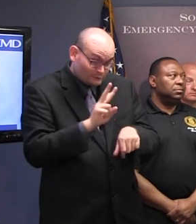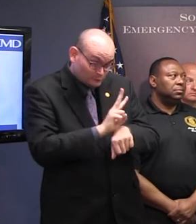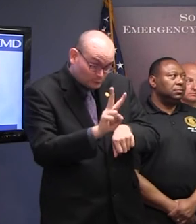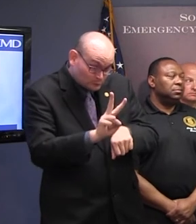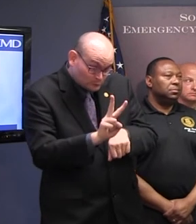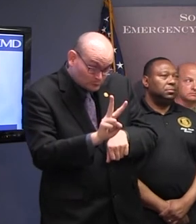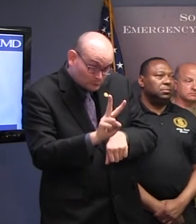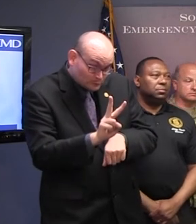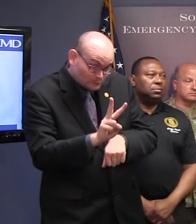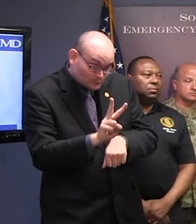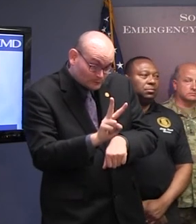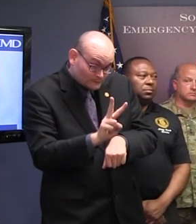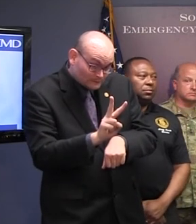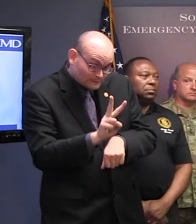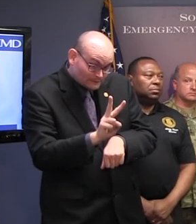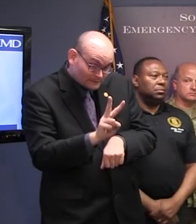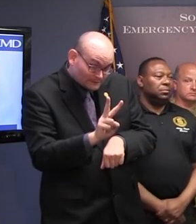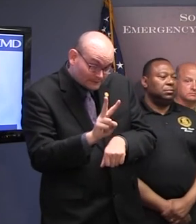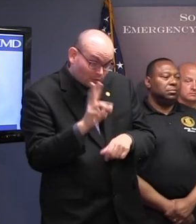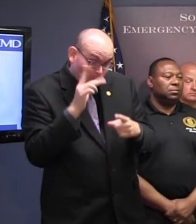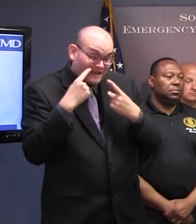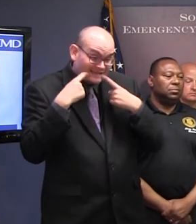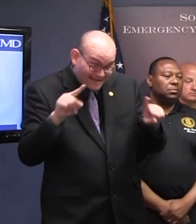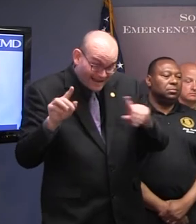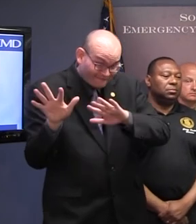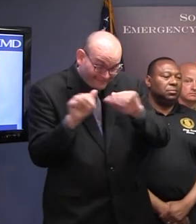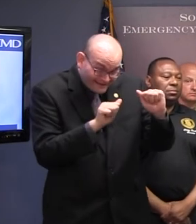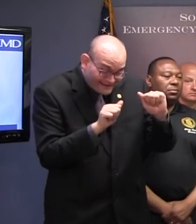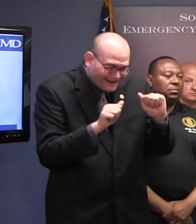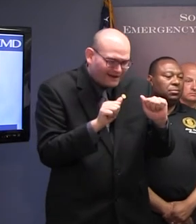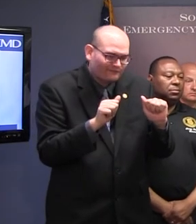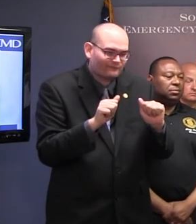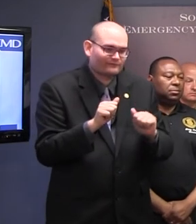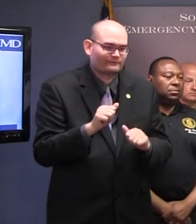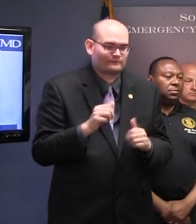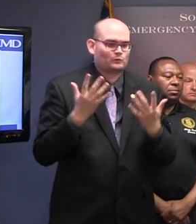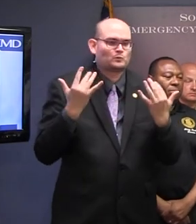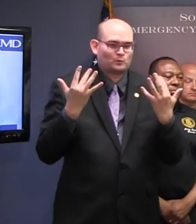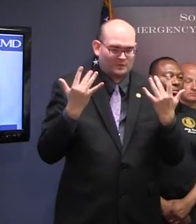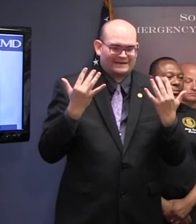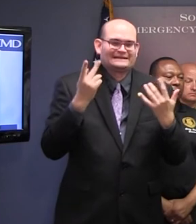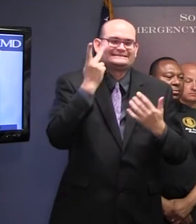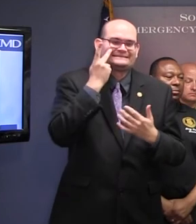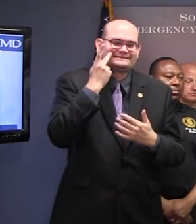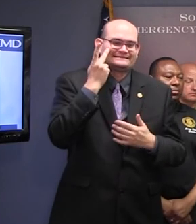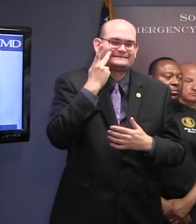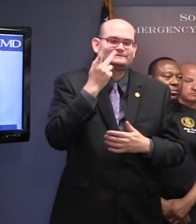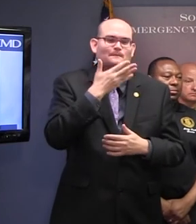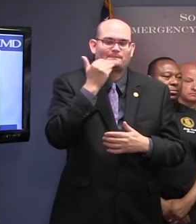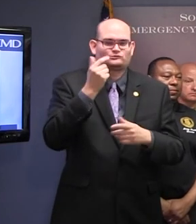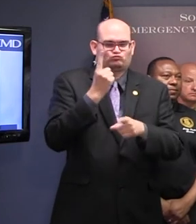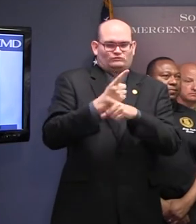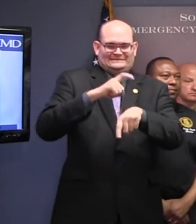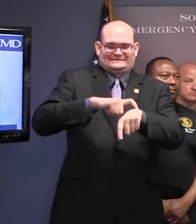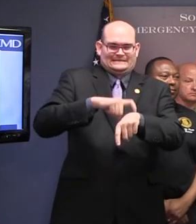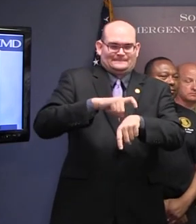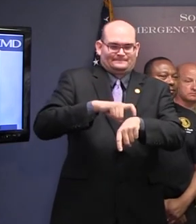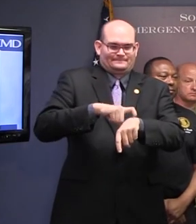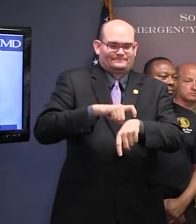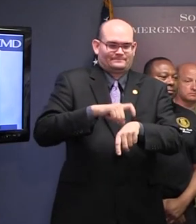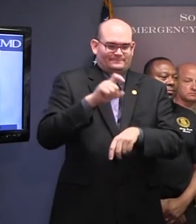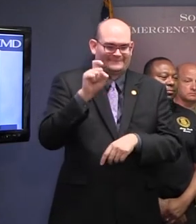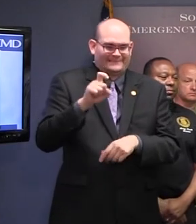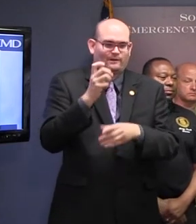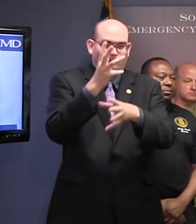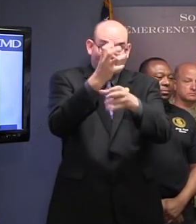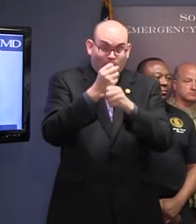We'll wait and see when we have the best information because we want to base that on all the facts, all the information we have at the